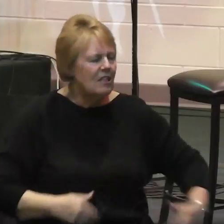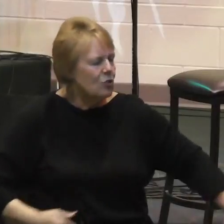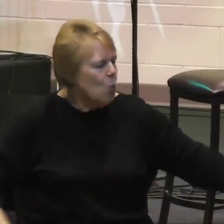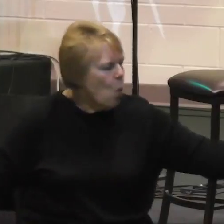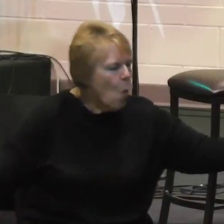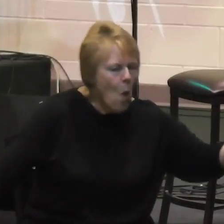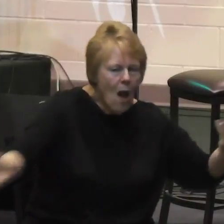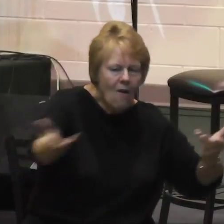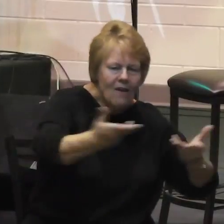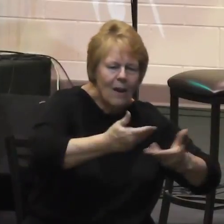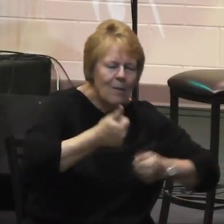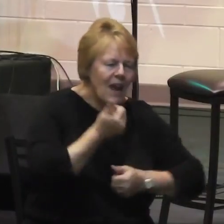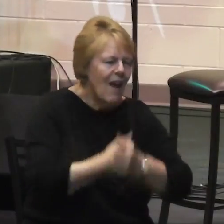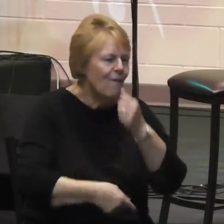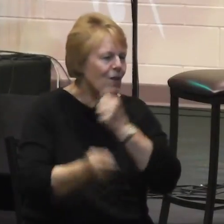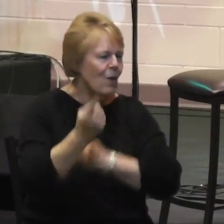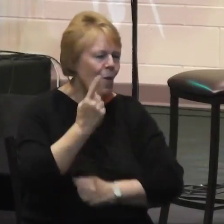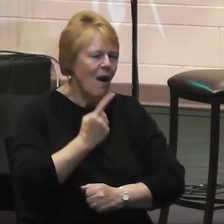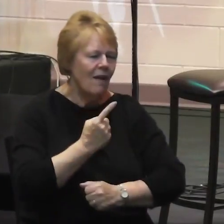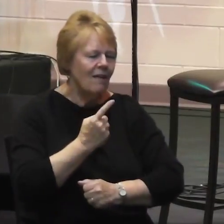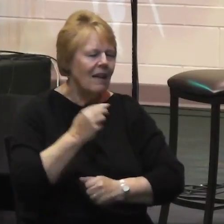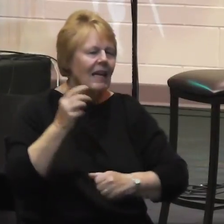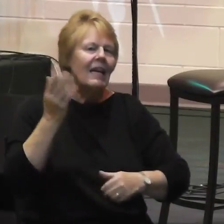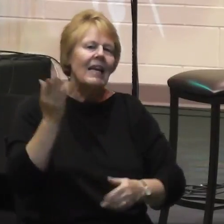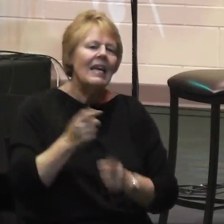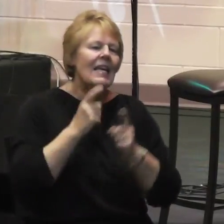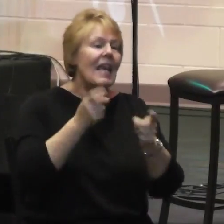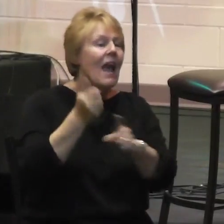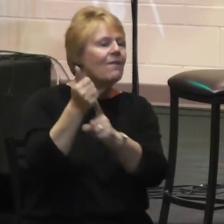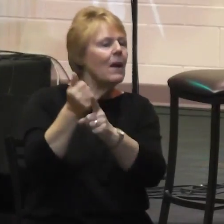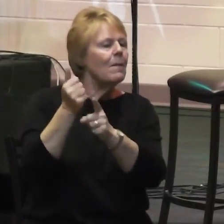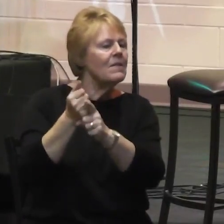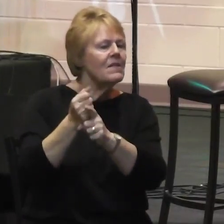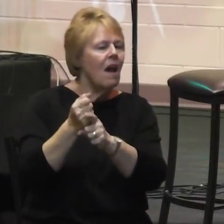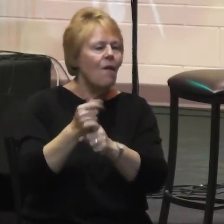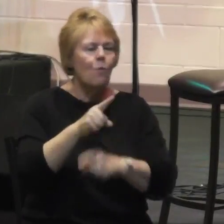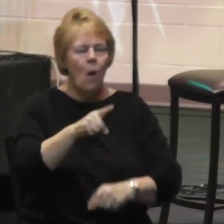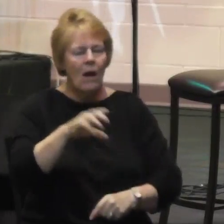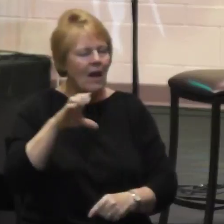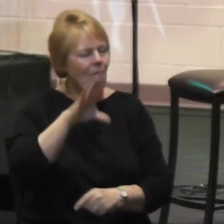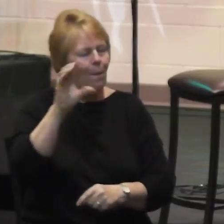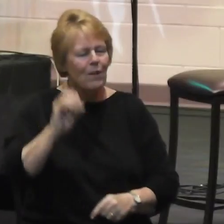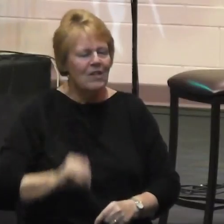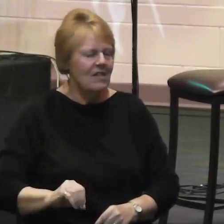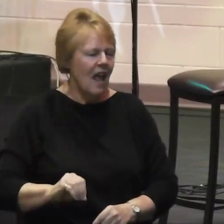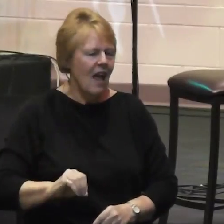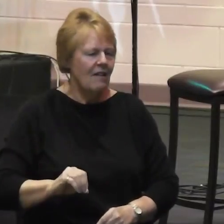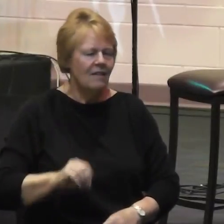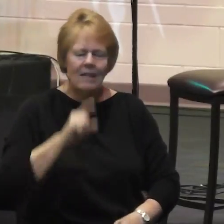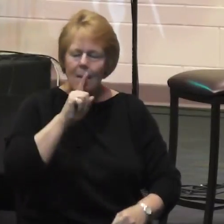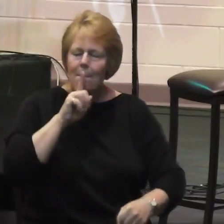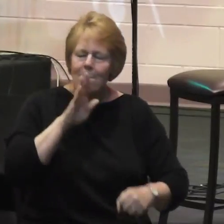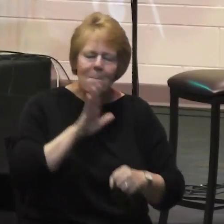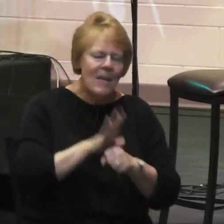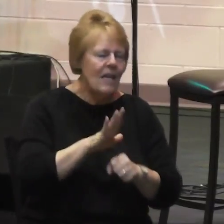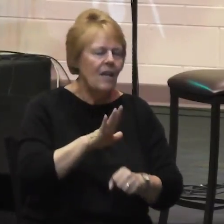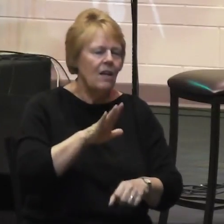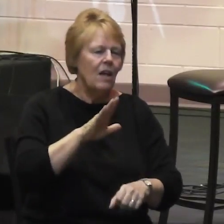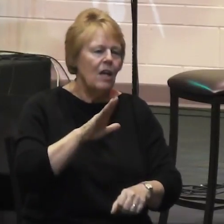He gave himself fully to the work of the Father that he had been sent to.